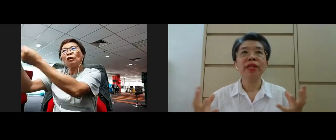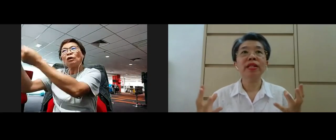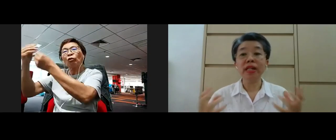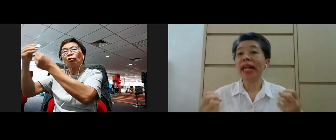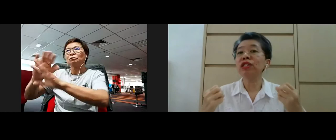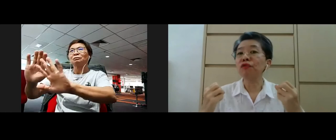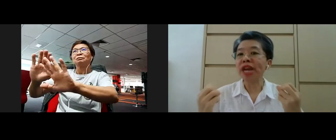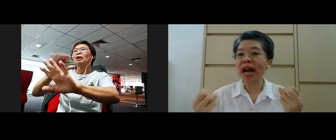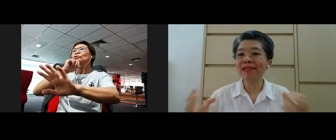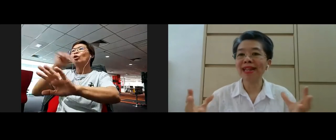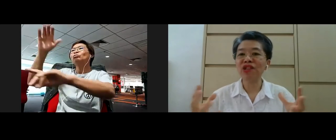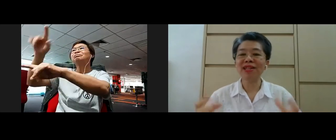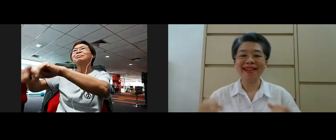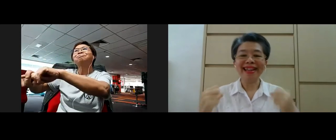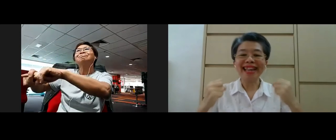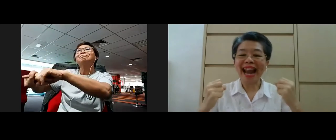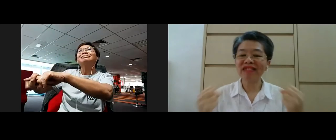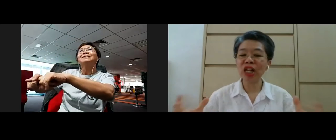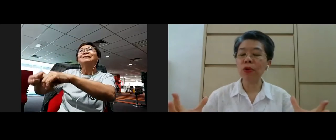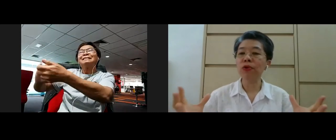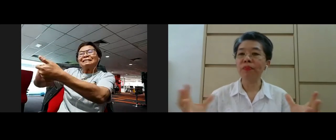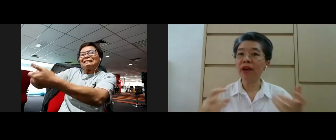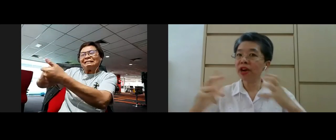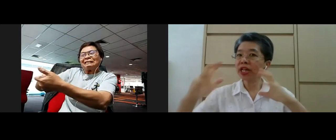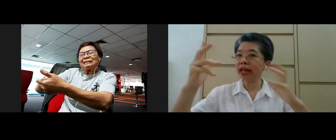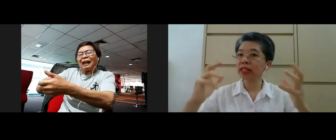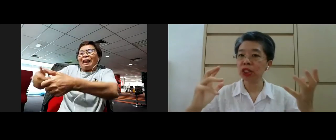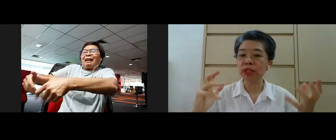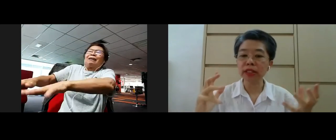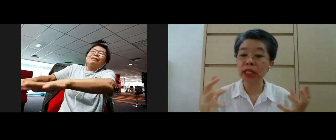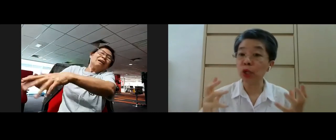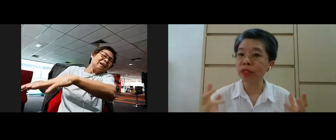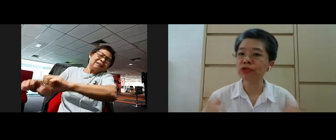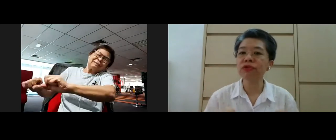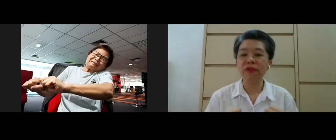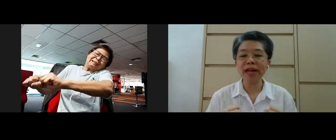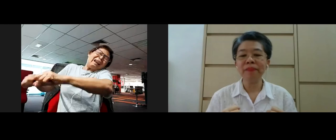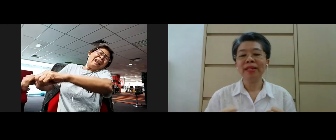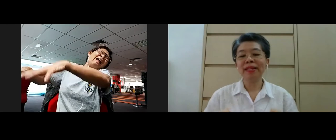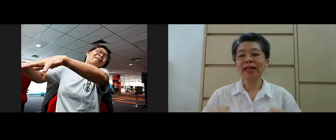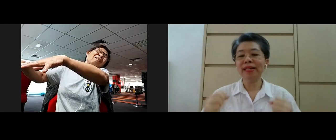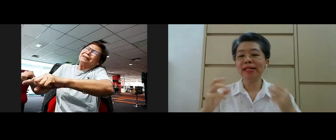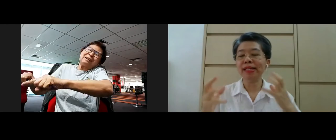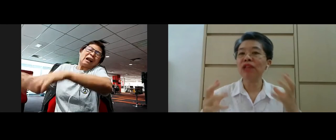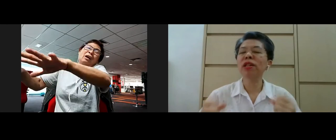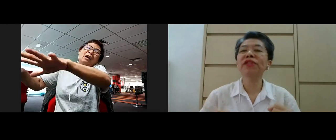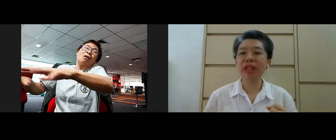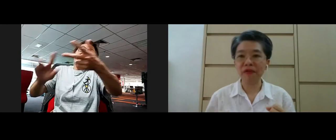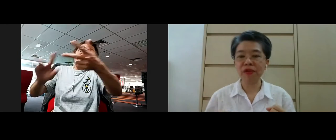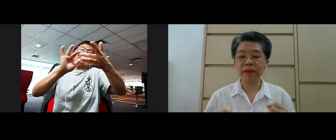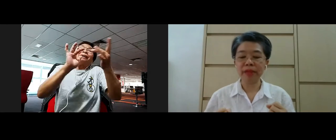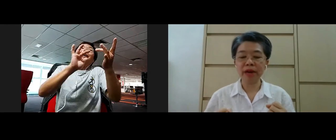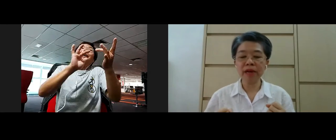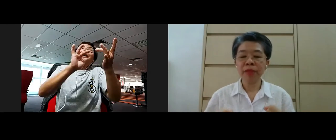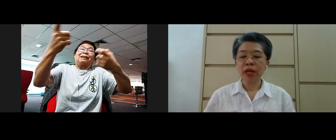again the renunciation the letting go very connected to the third noble truth the cessation of